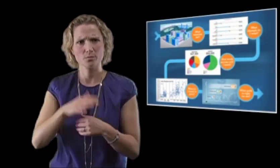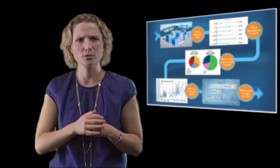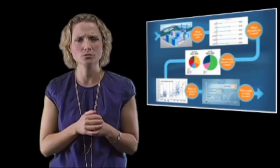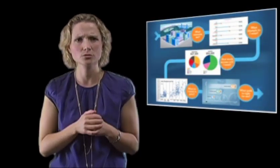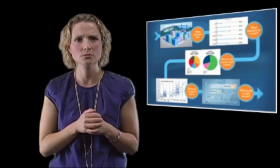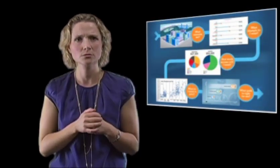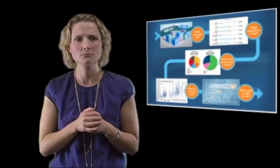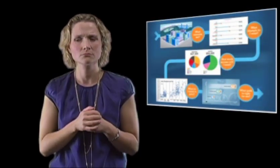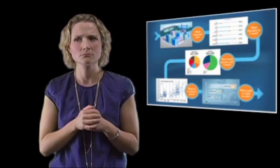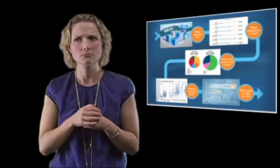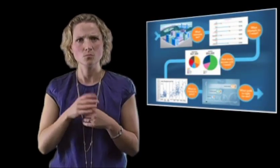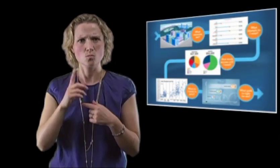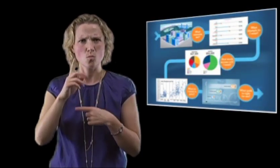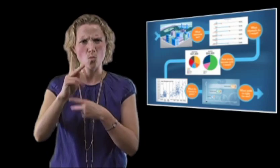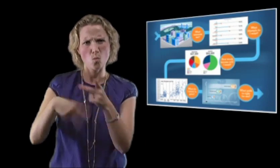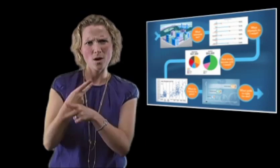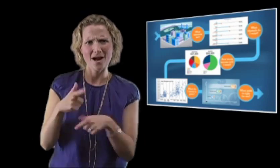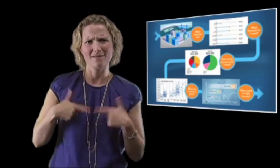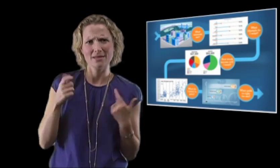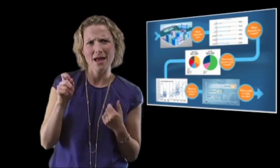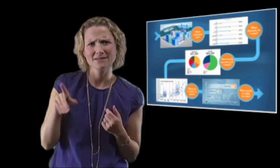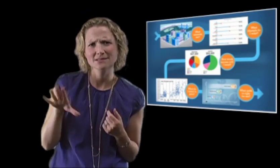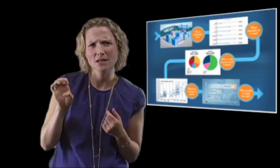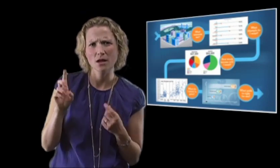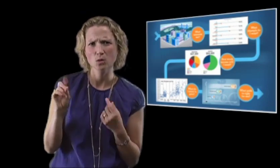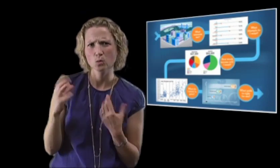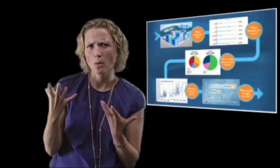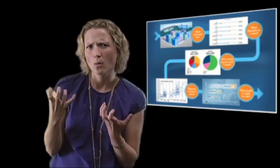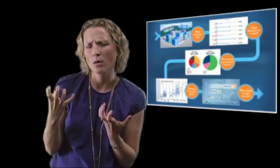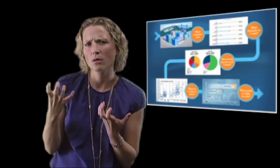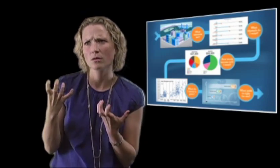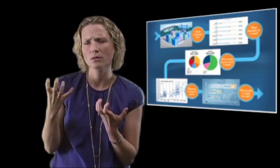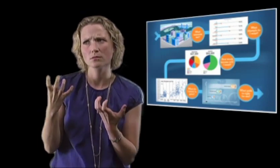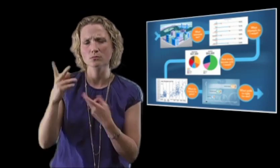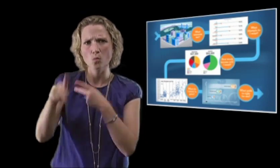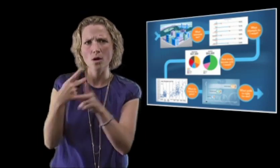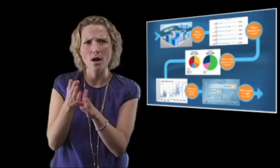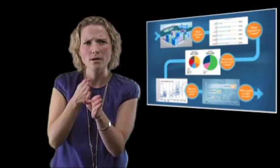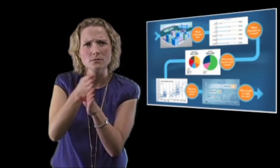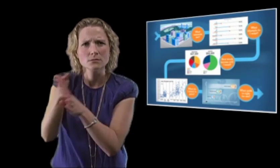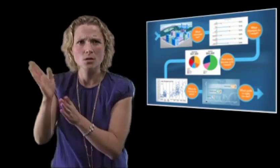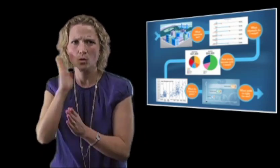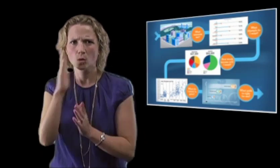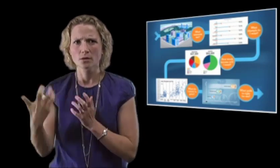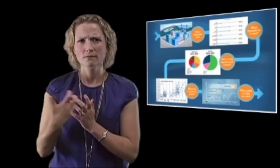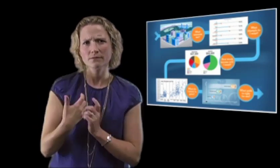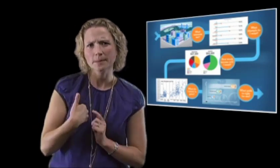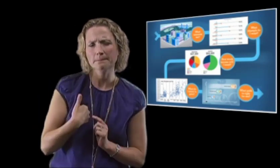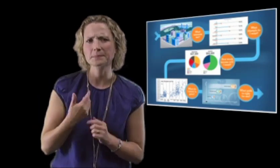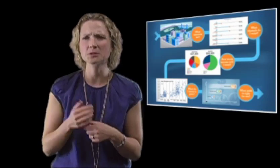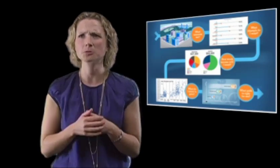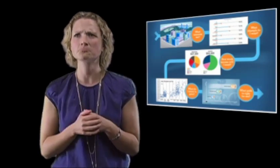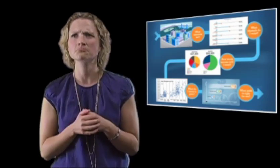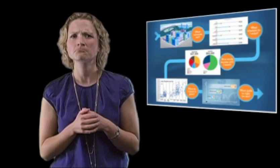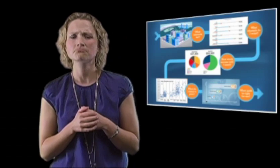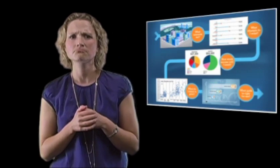account of their own information to decide what kind of lifestyle they want what kind of major will fit them